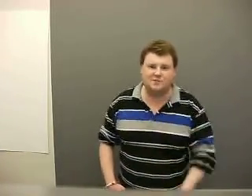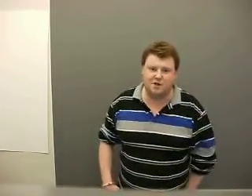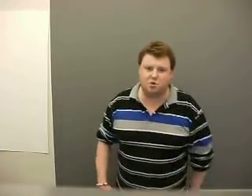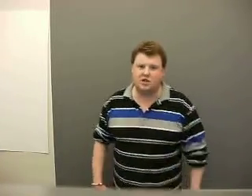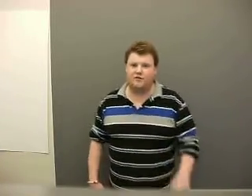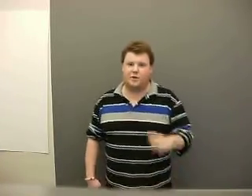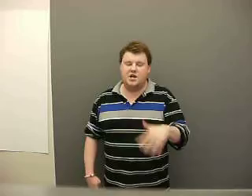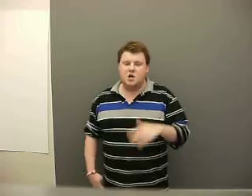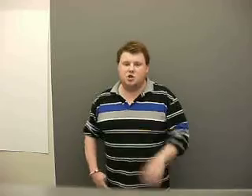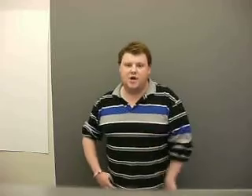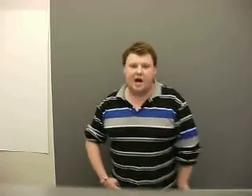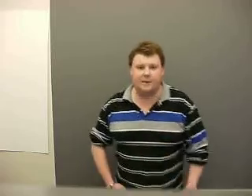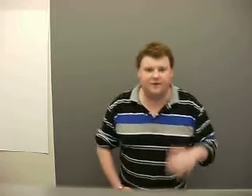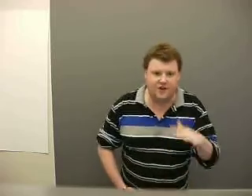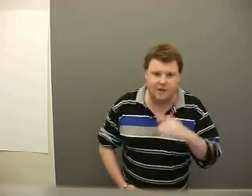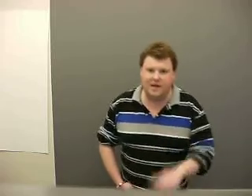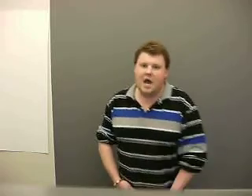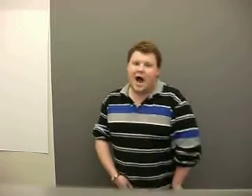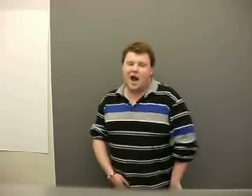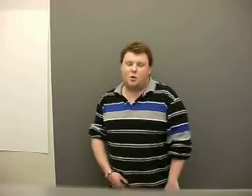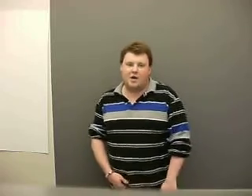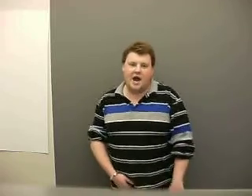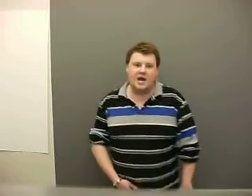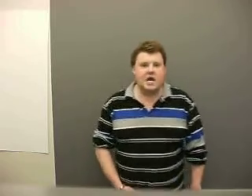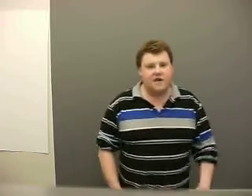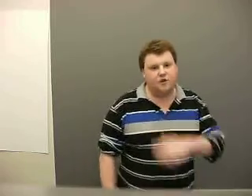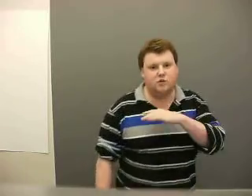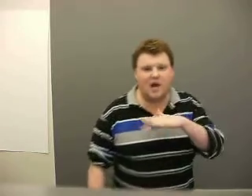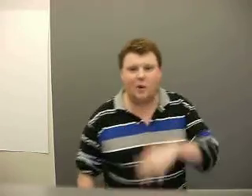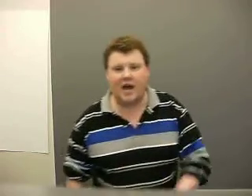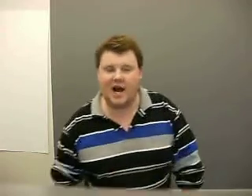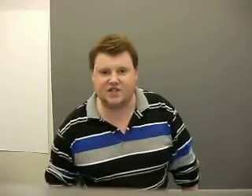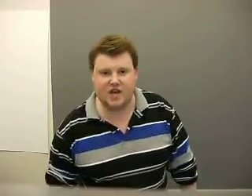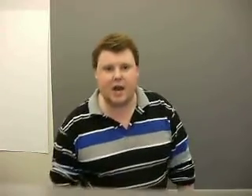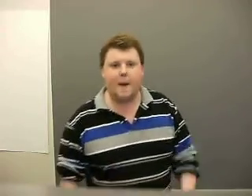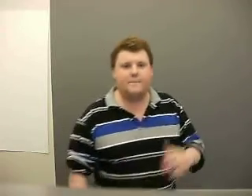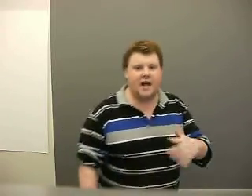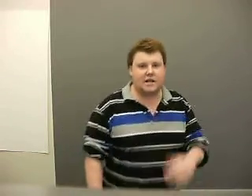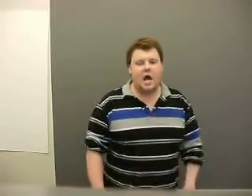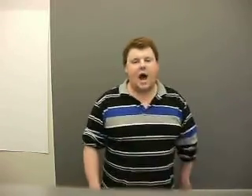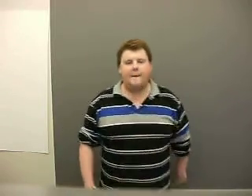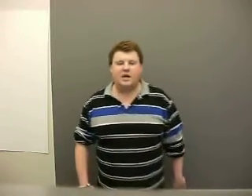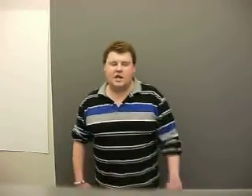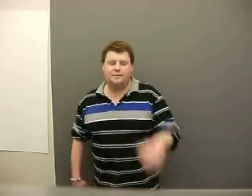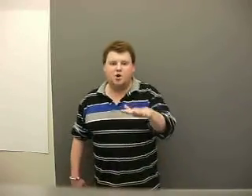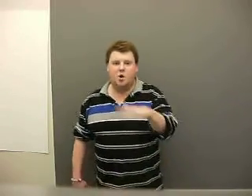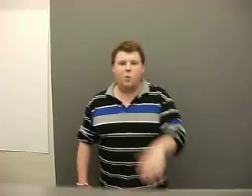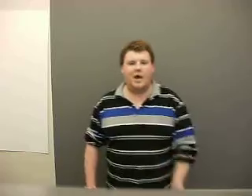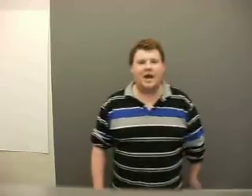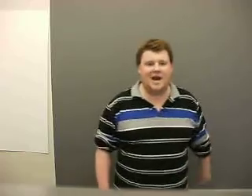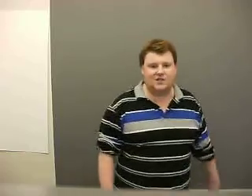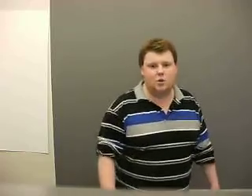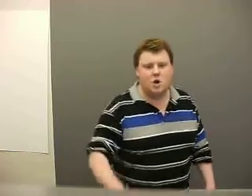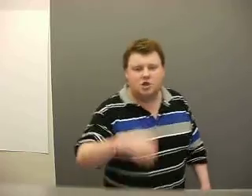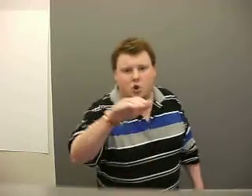special delivery. So y'all can be feeling me. I don't care if you like what I gotta say. But. I'ma keep doing what I got to. To